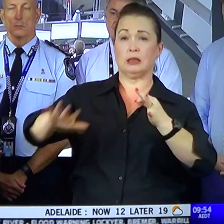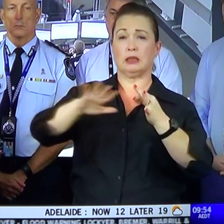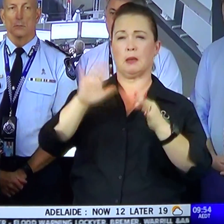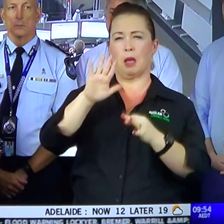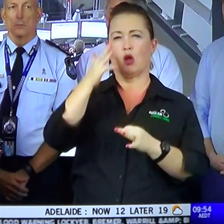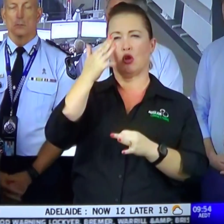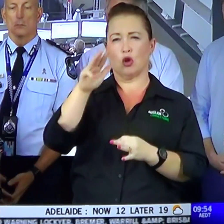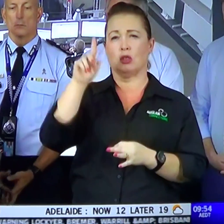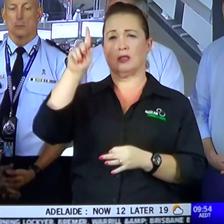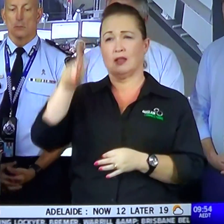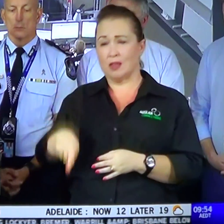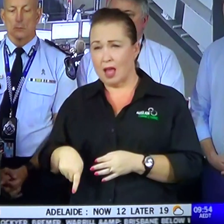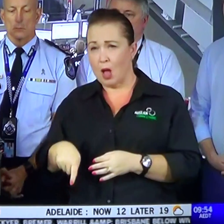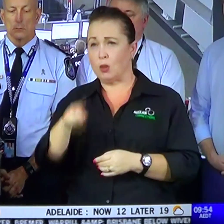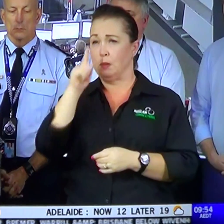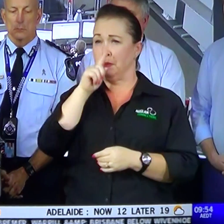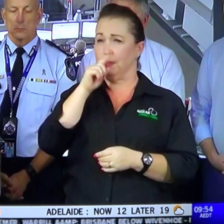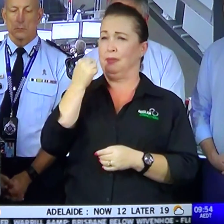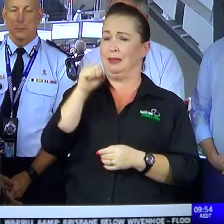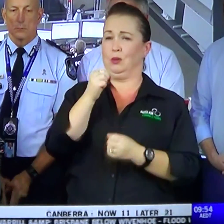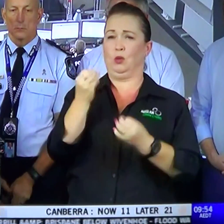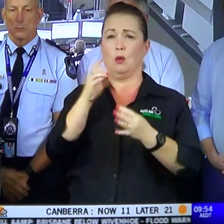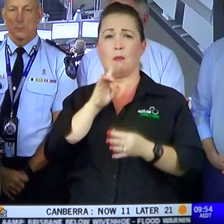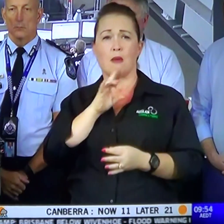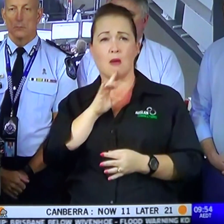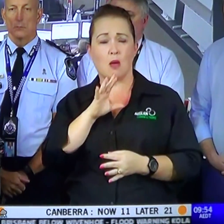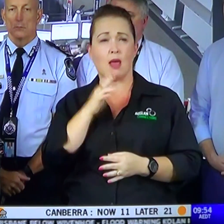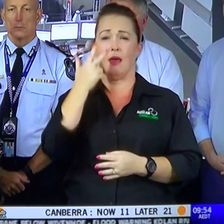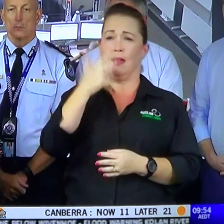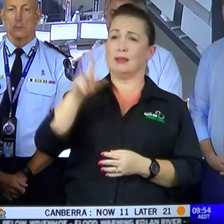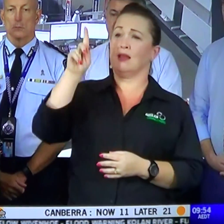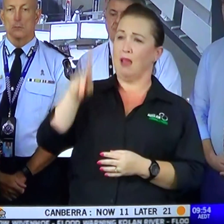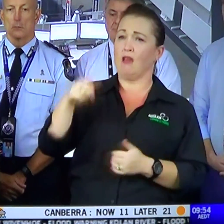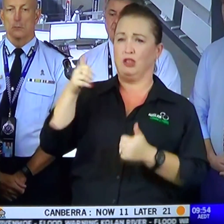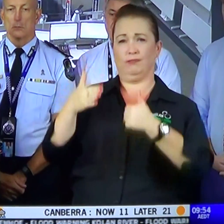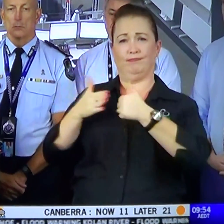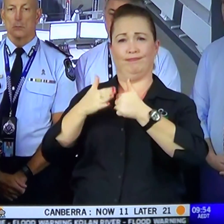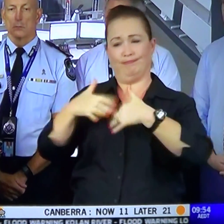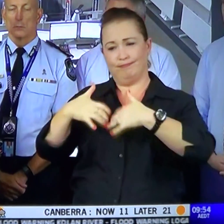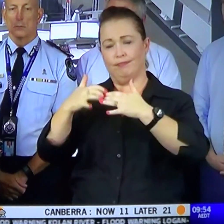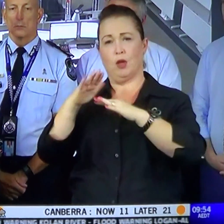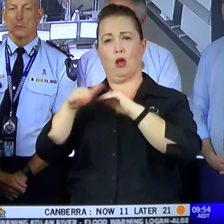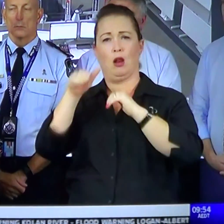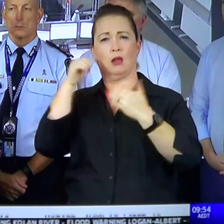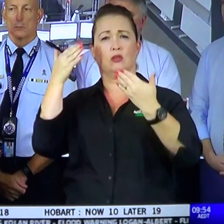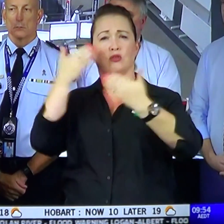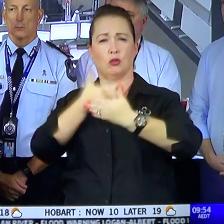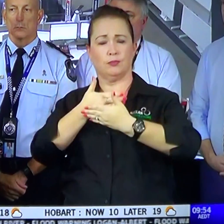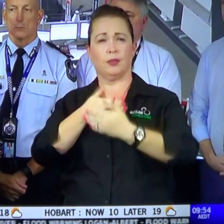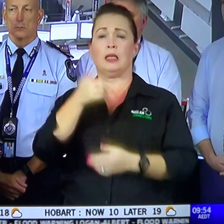around 90,000 customers without power and 80,000 have been restored overnight. And some